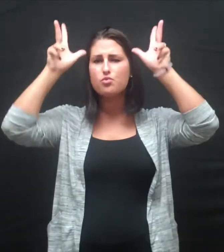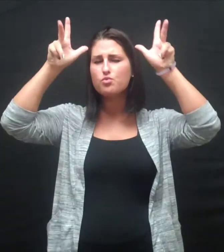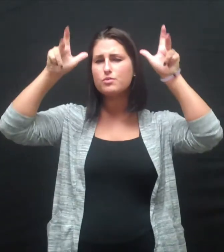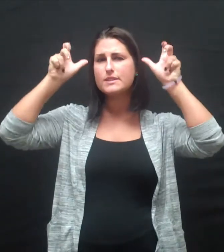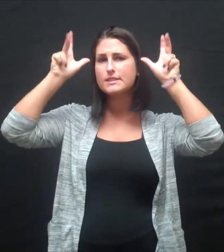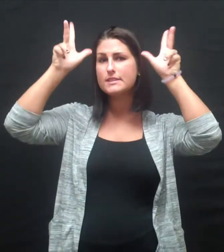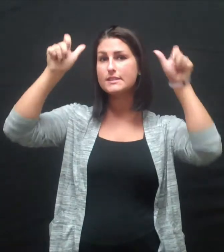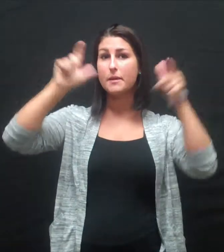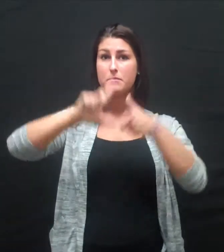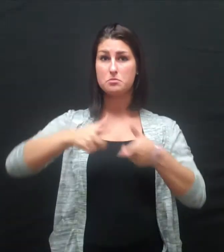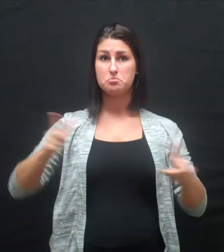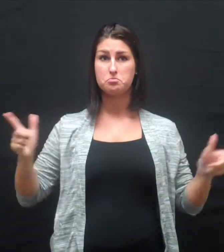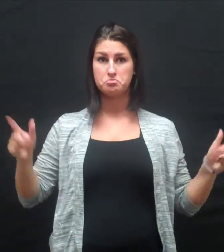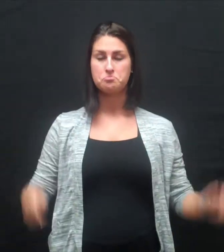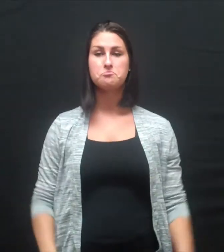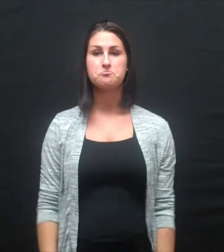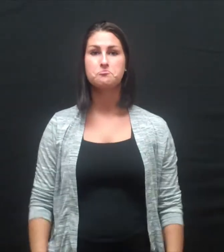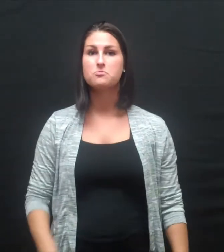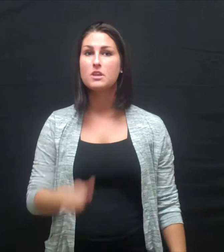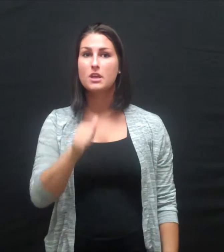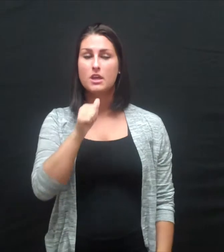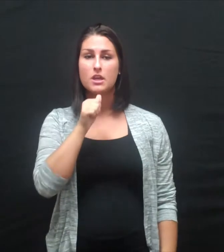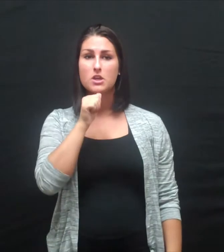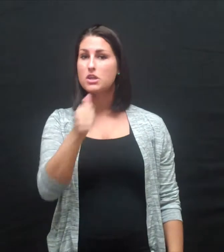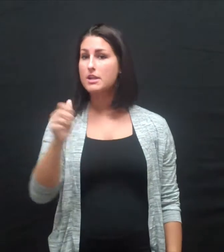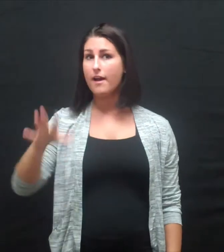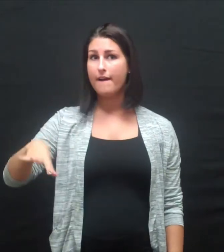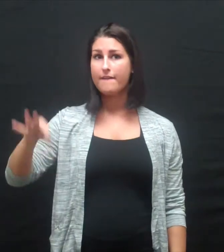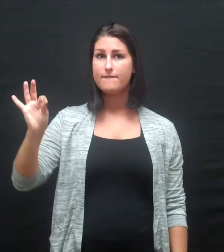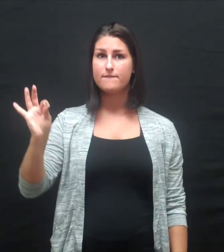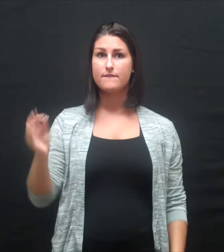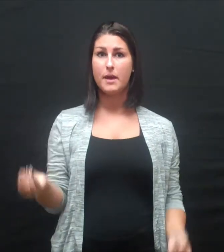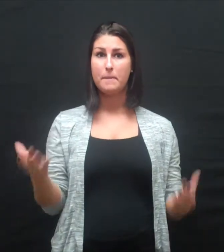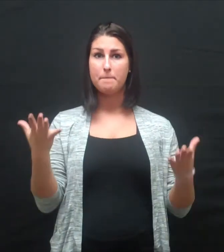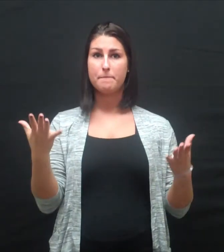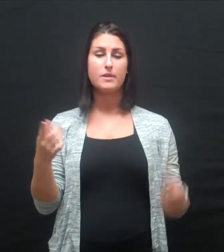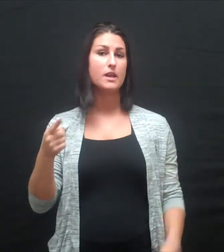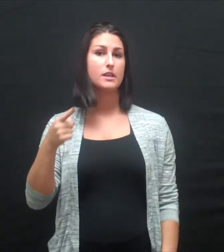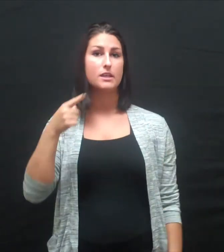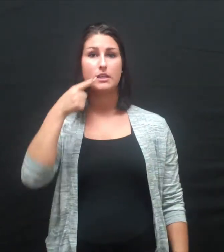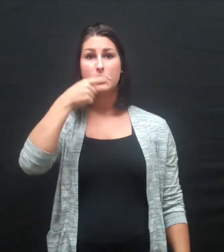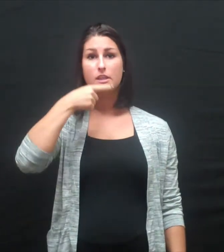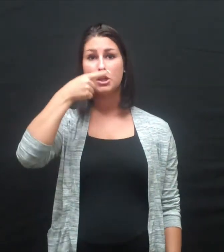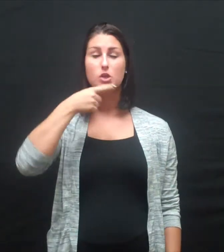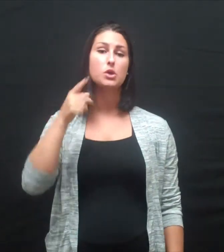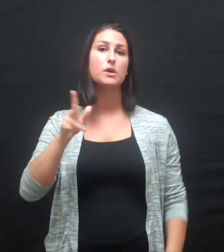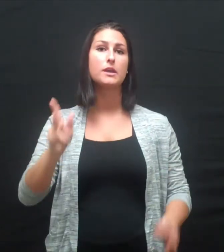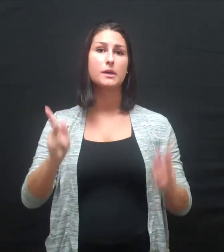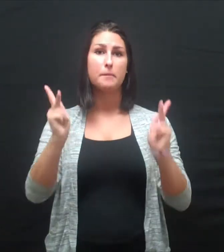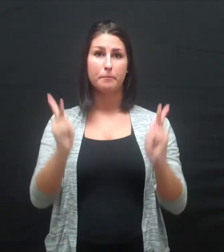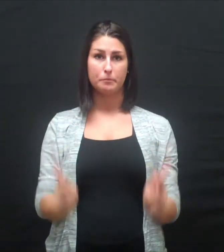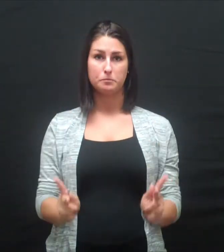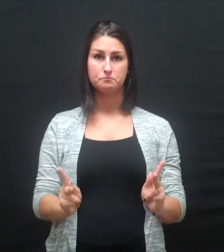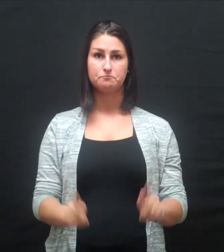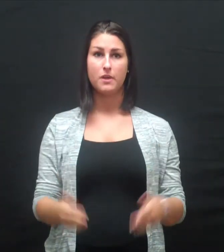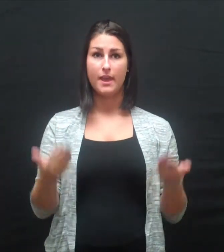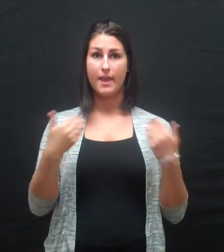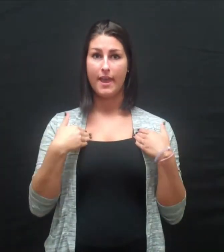It is not every day that a hearing person has the skill to communicate with the deaf, and I think that this is a special skill to have in any